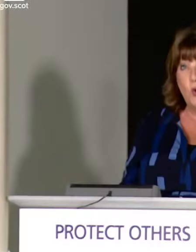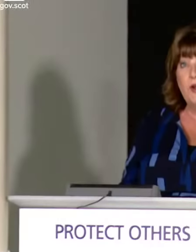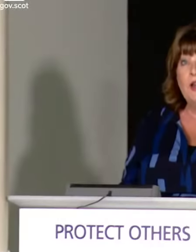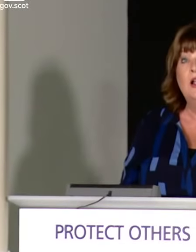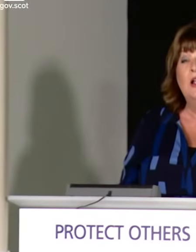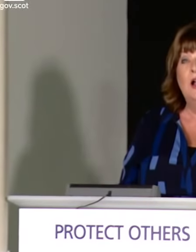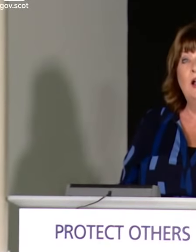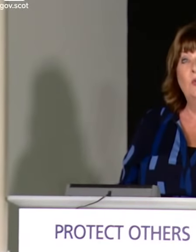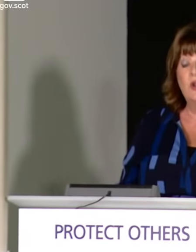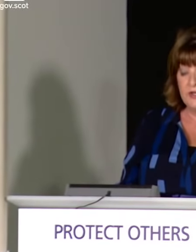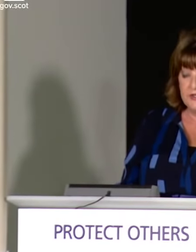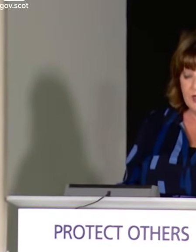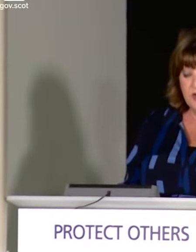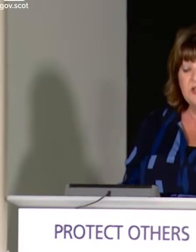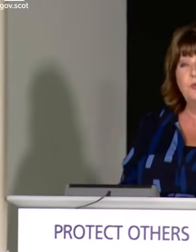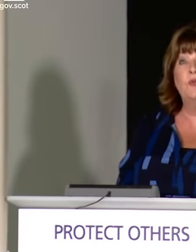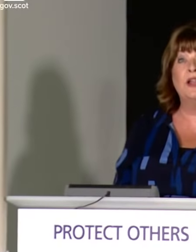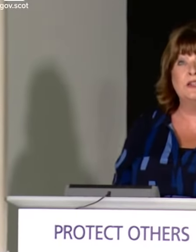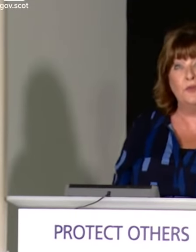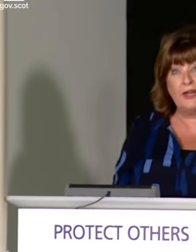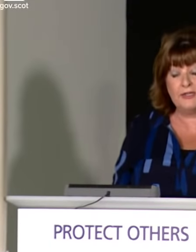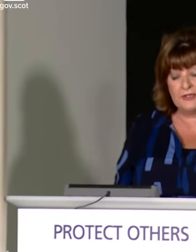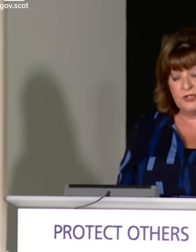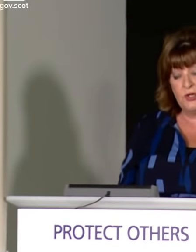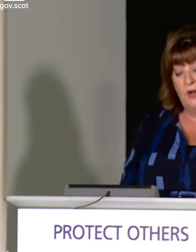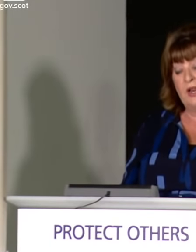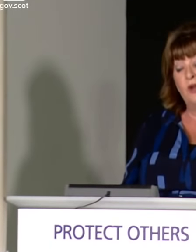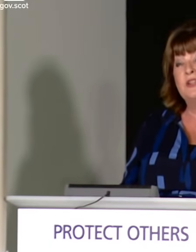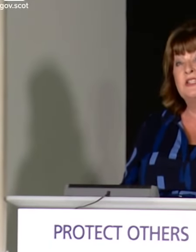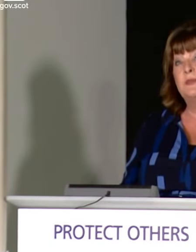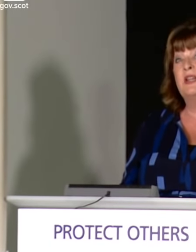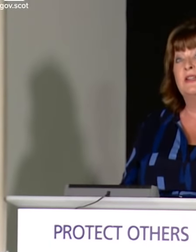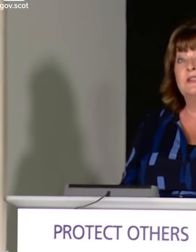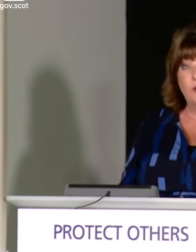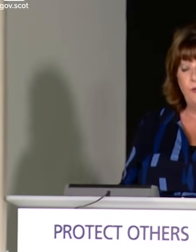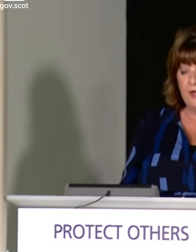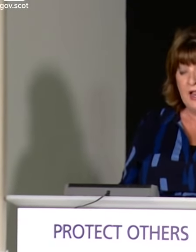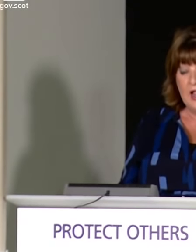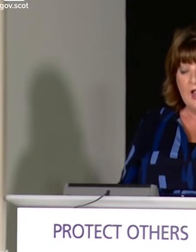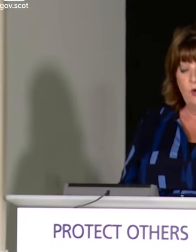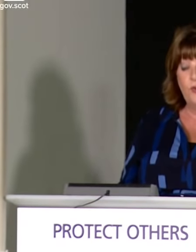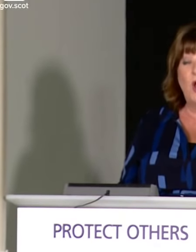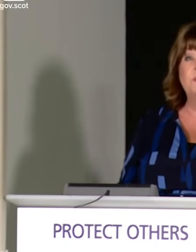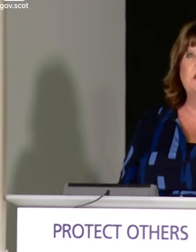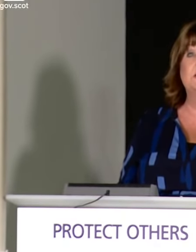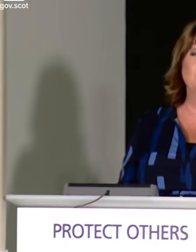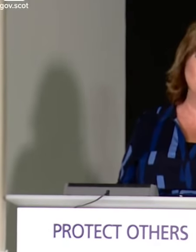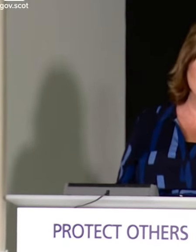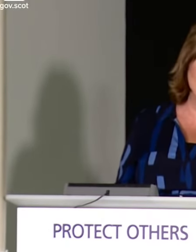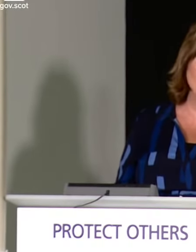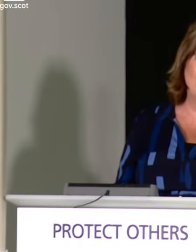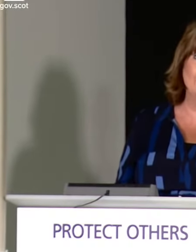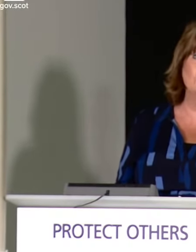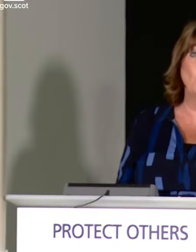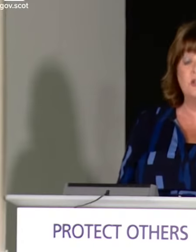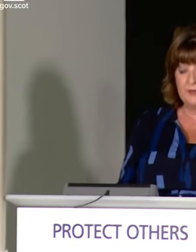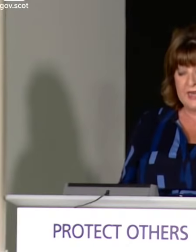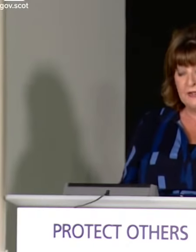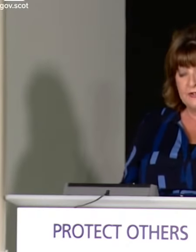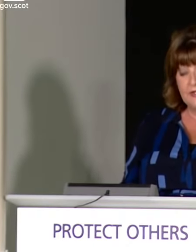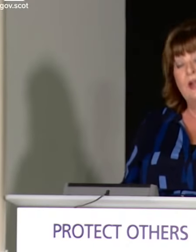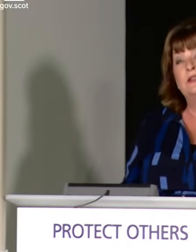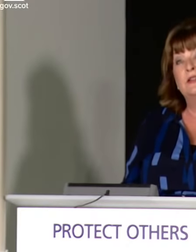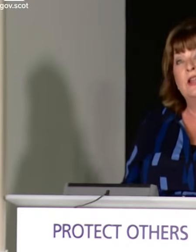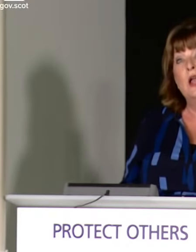economy reopening. We are continuing to provide advice to allow this to be done safely with updated retail and